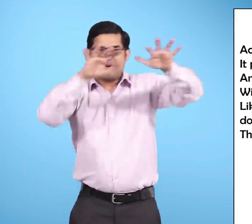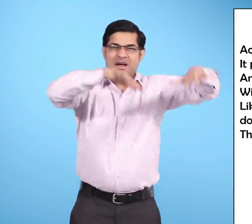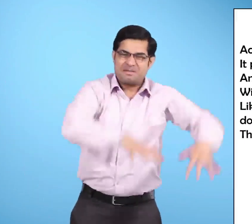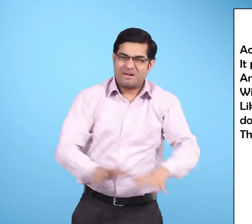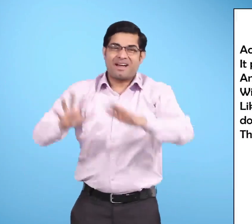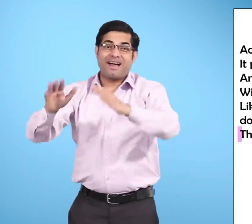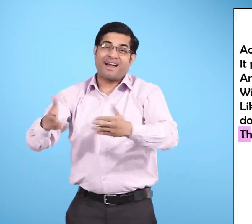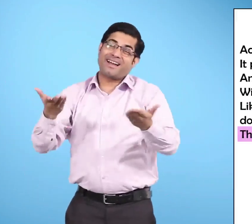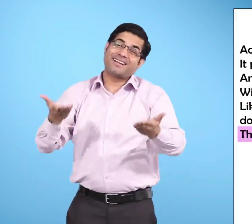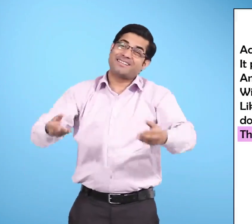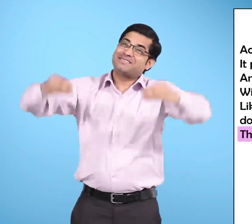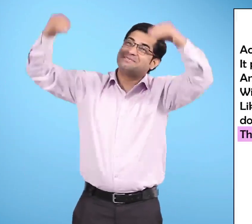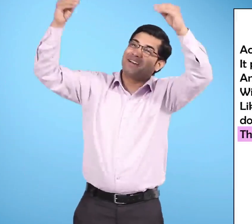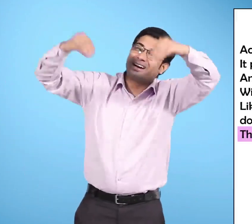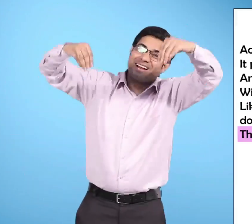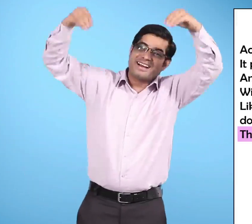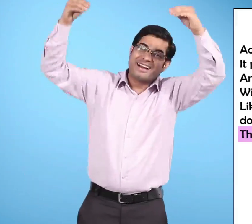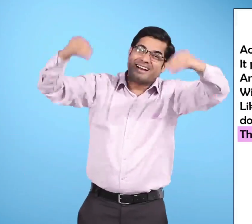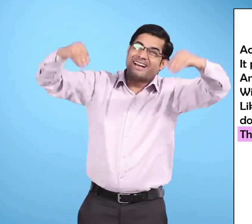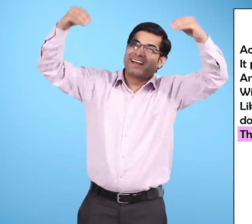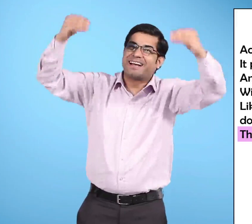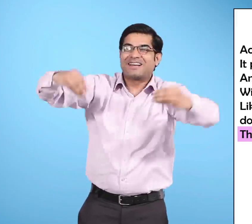The rain The welcome rain